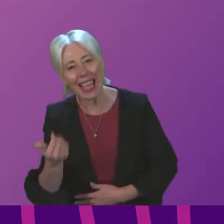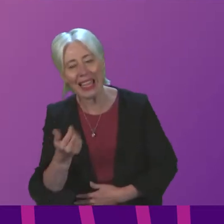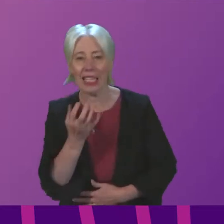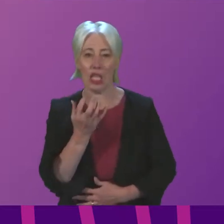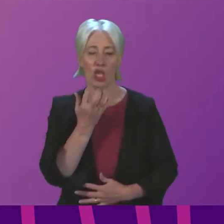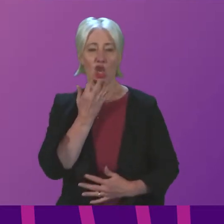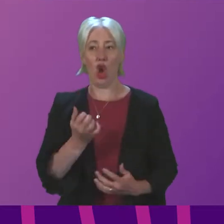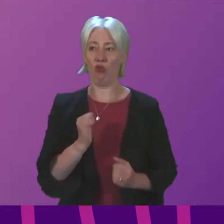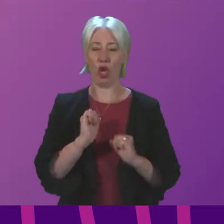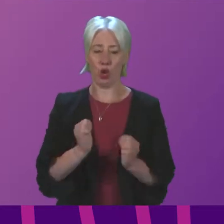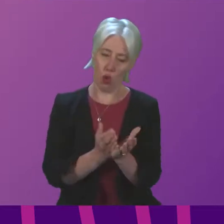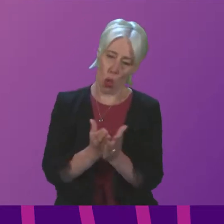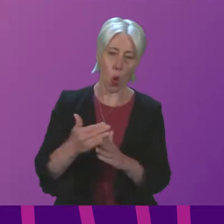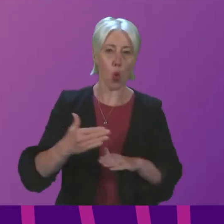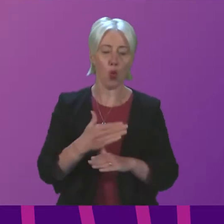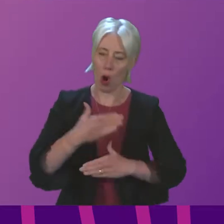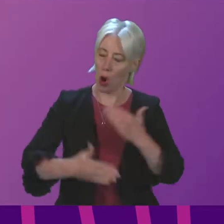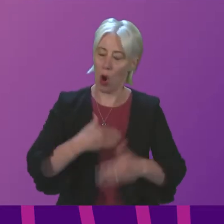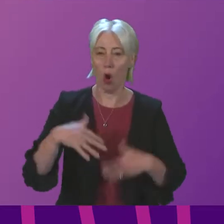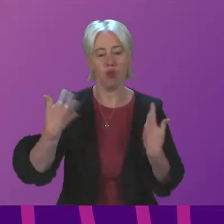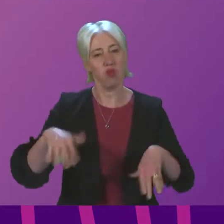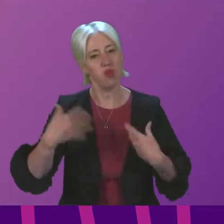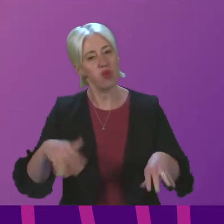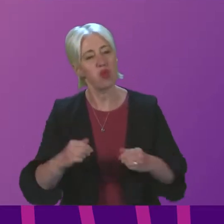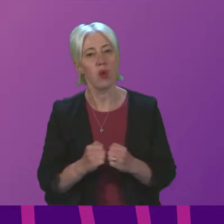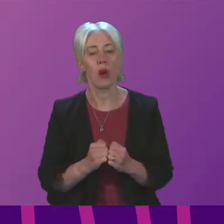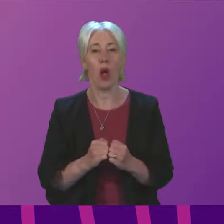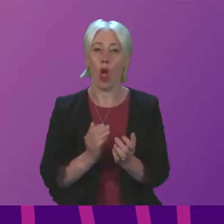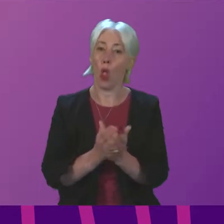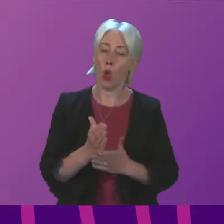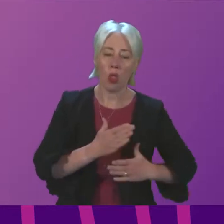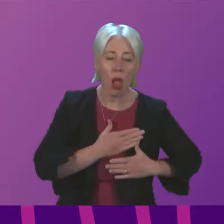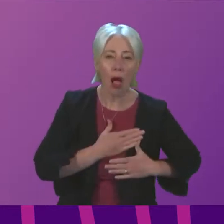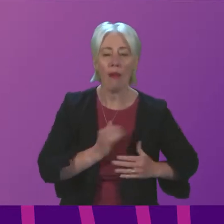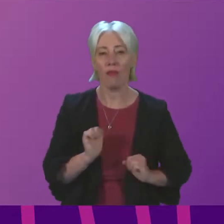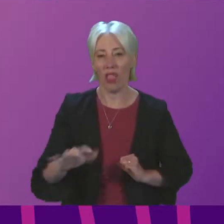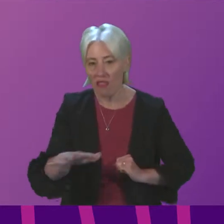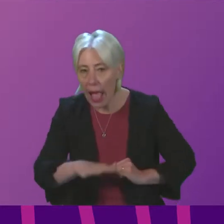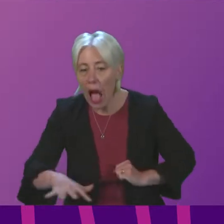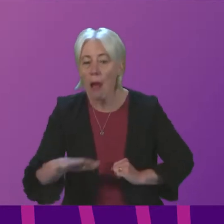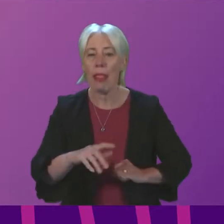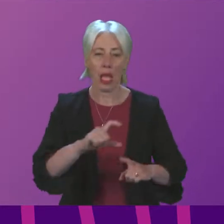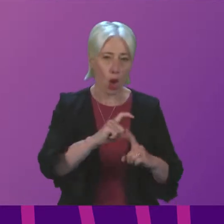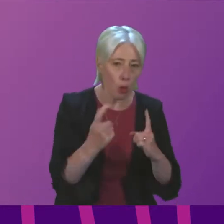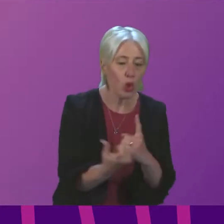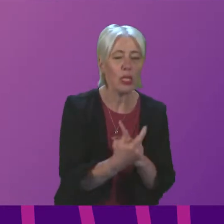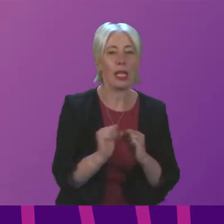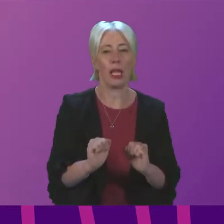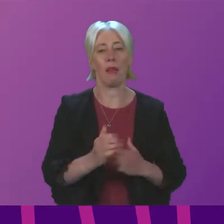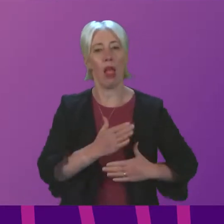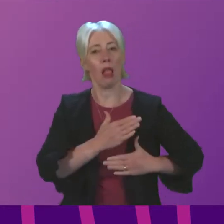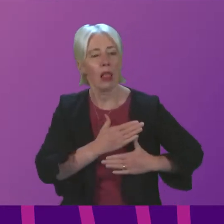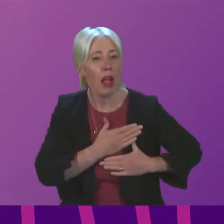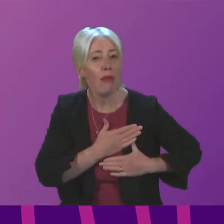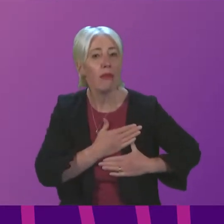operate in their work is remarkable. They act out of love, for family and community. The love which we know